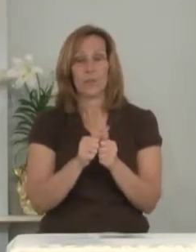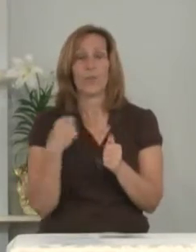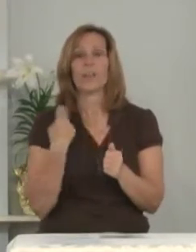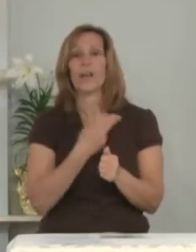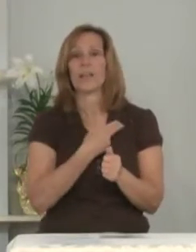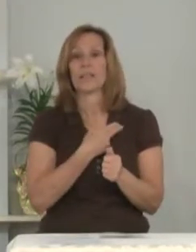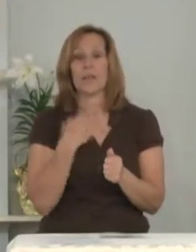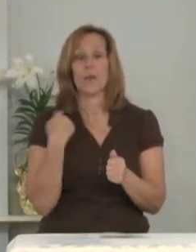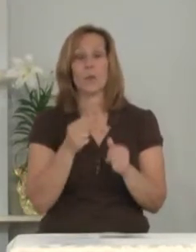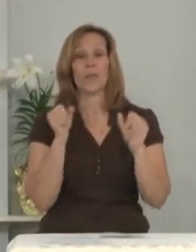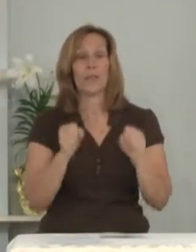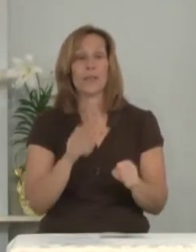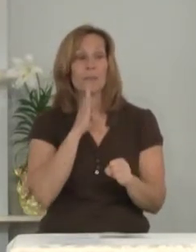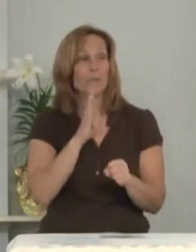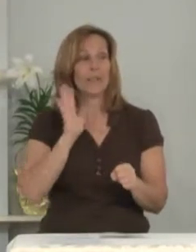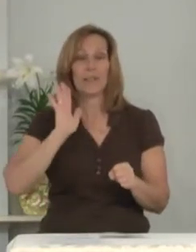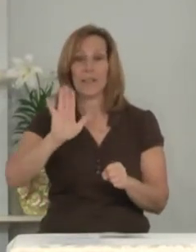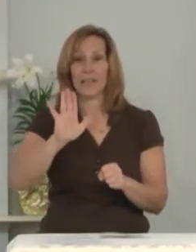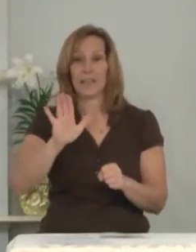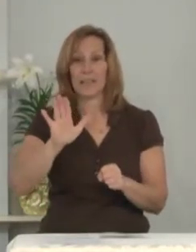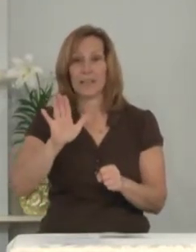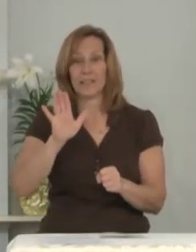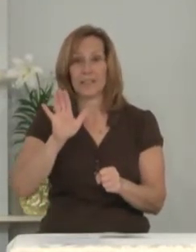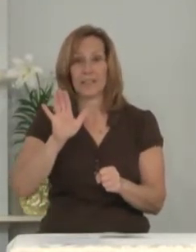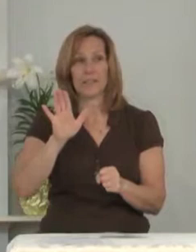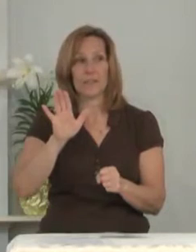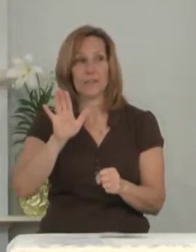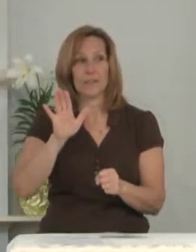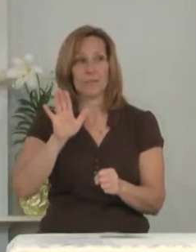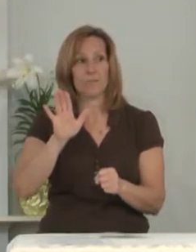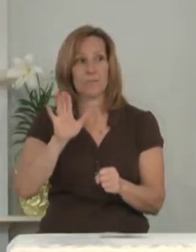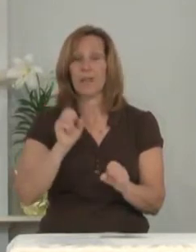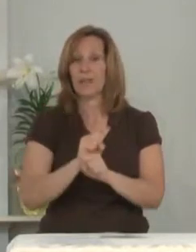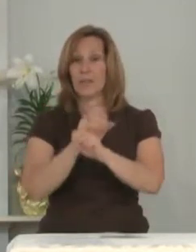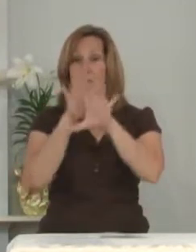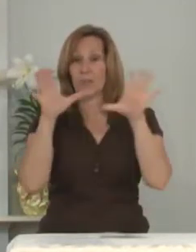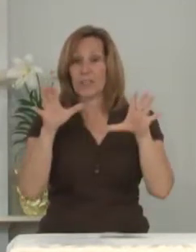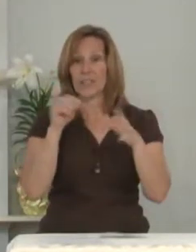and we can be his presence in the world.